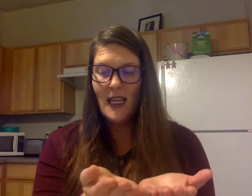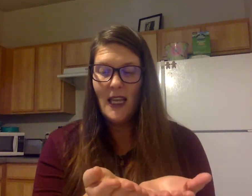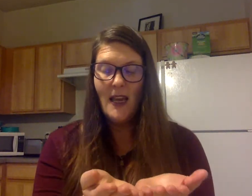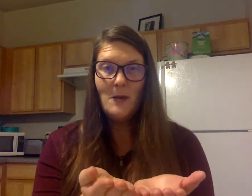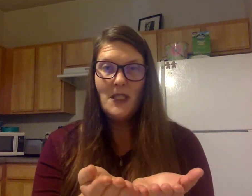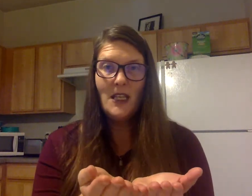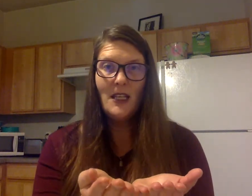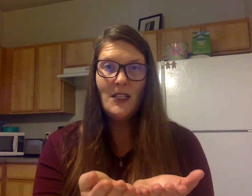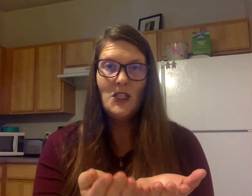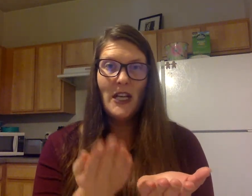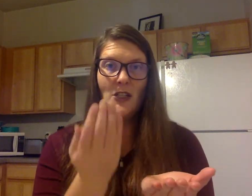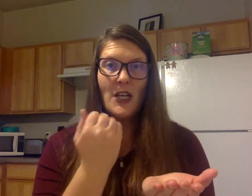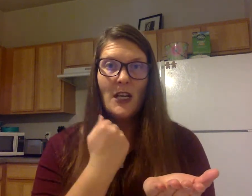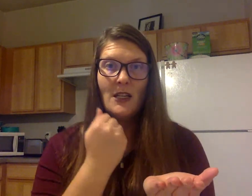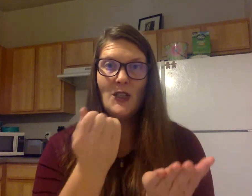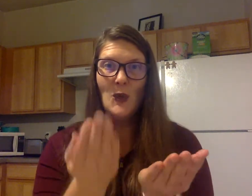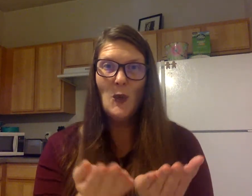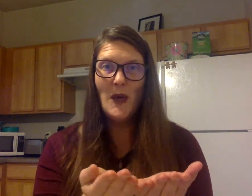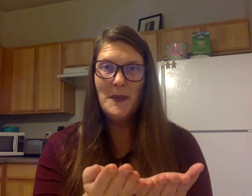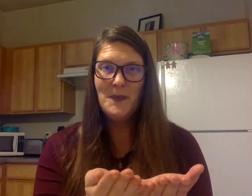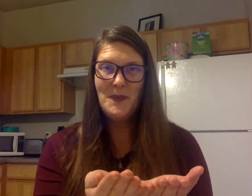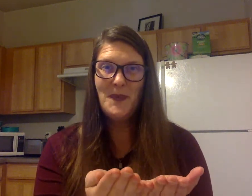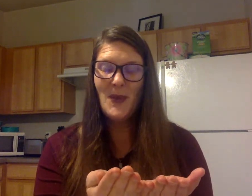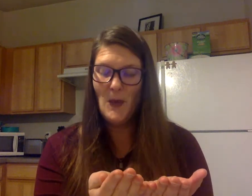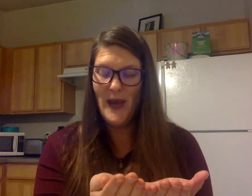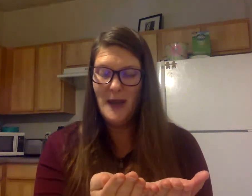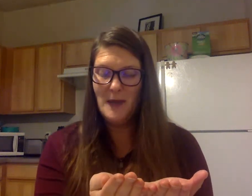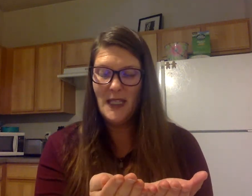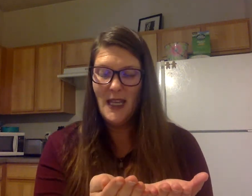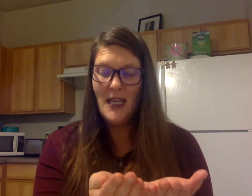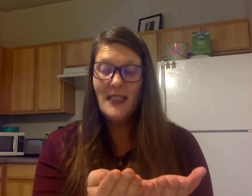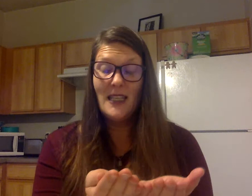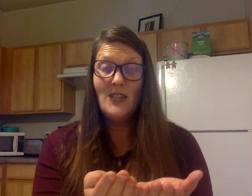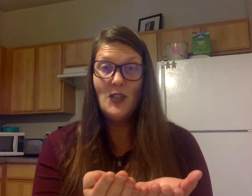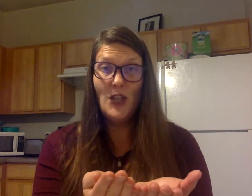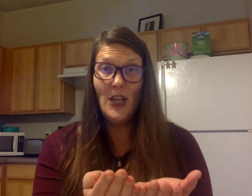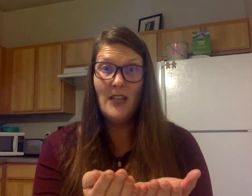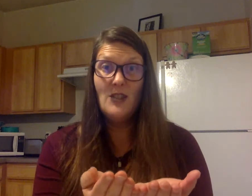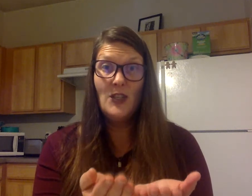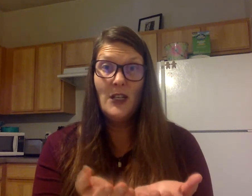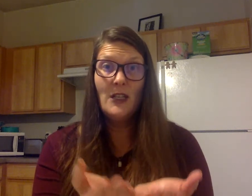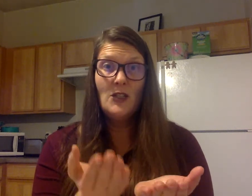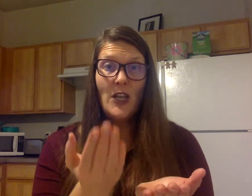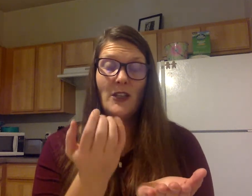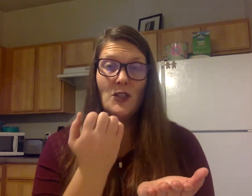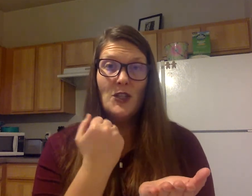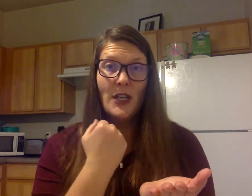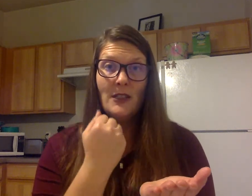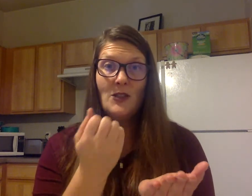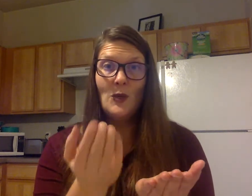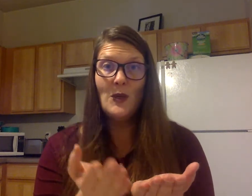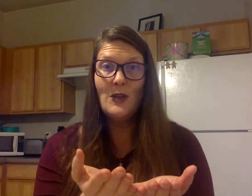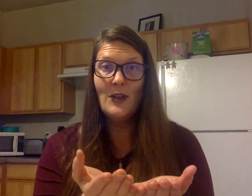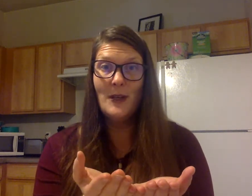Say kept. Change k to w, wet. Say judge. Change j to n,